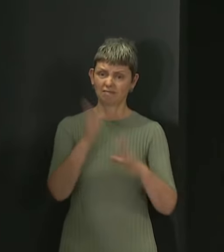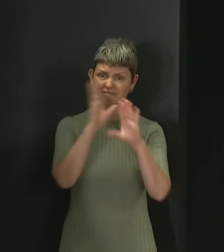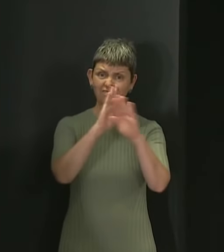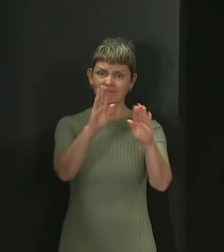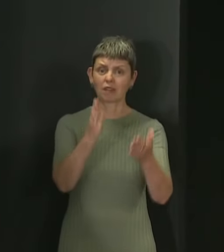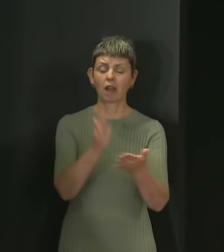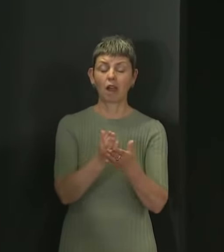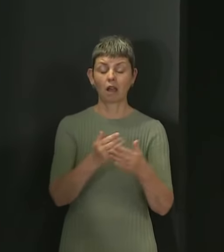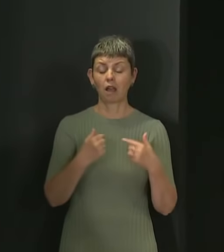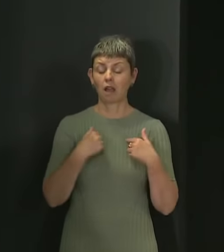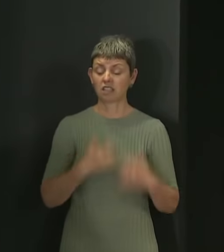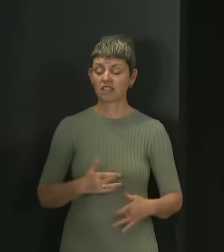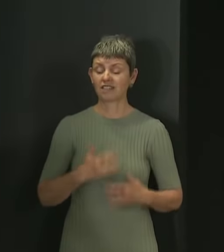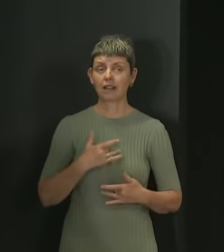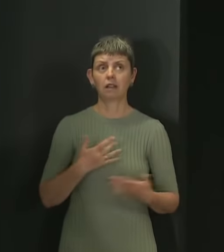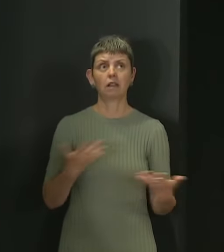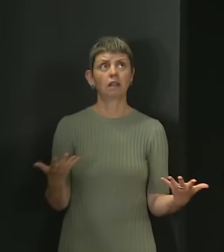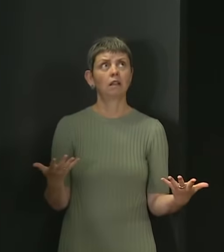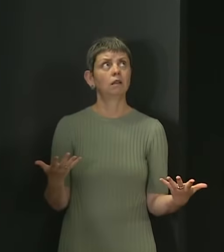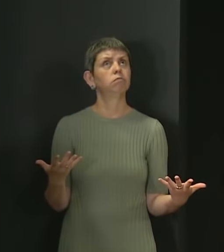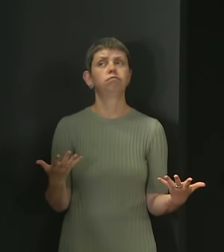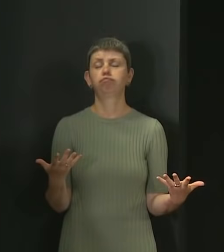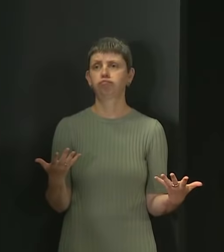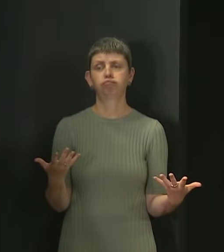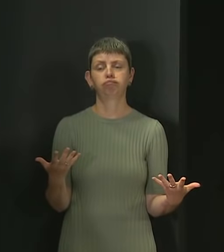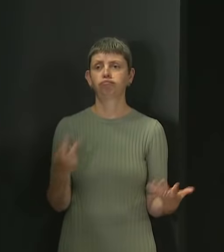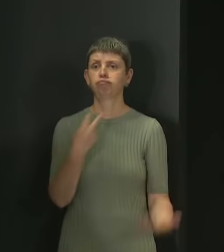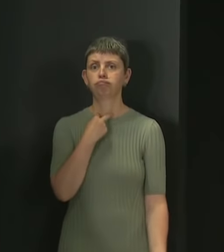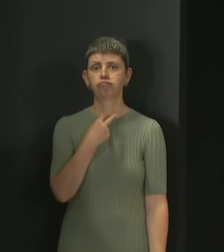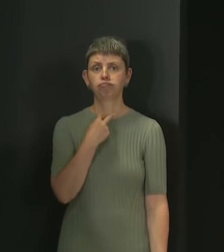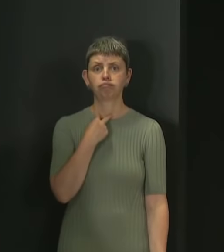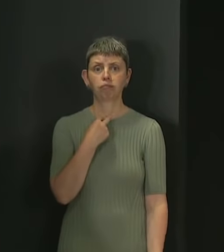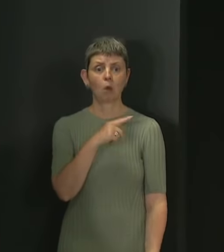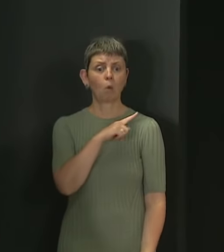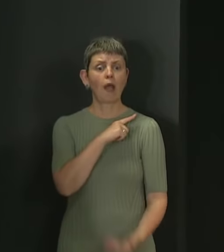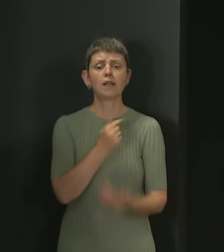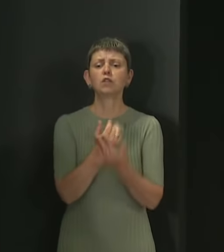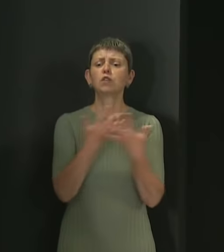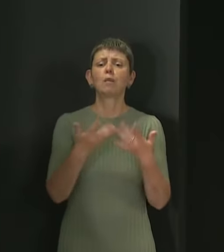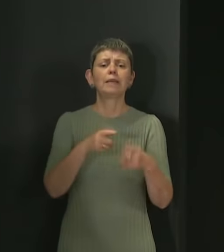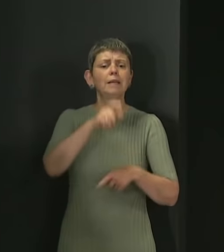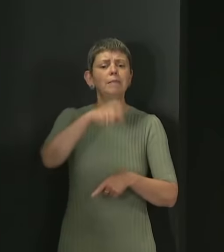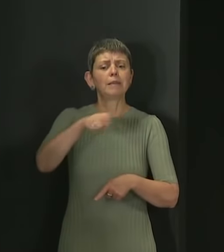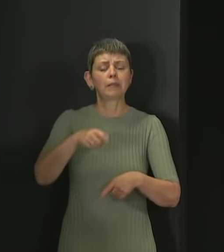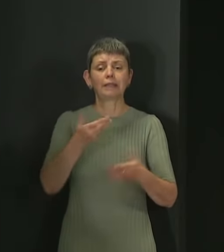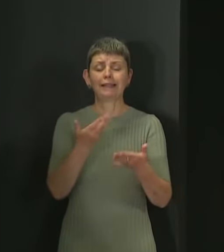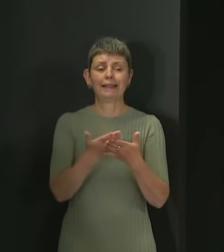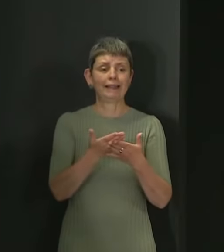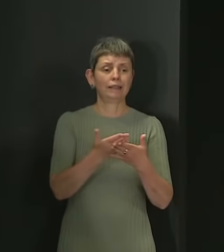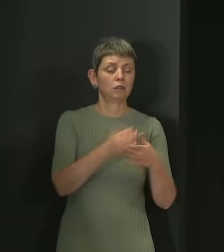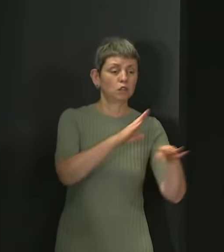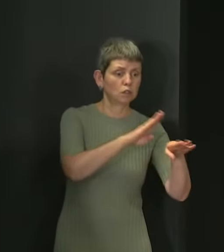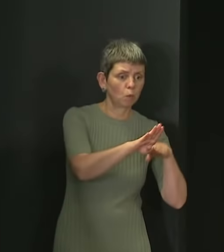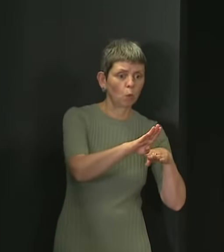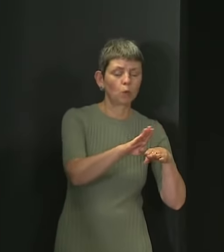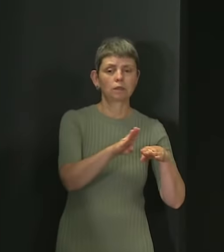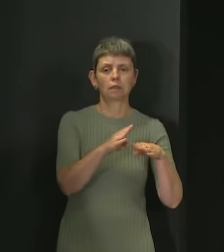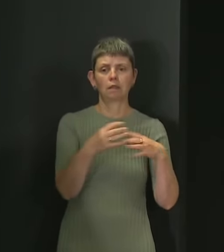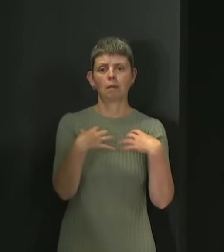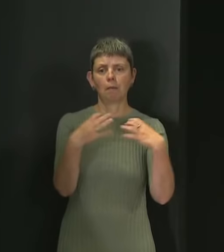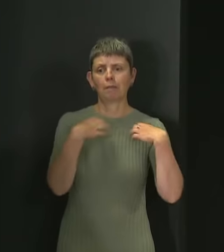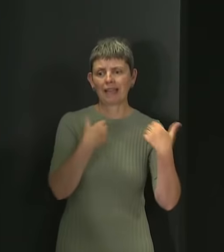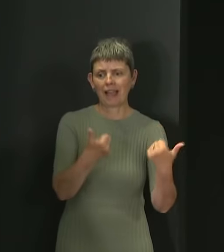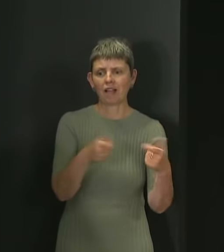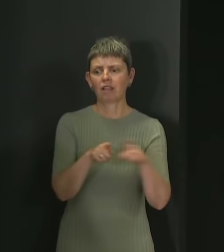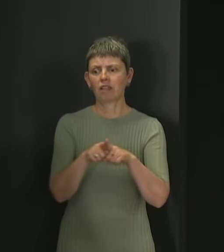disappointment that so many people both within elite sport and within Scottish Government and the various public health agencies worked